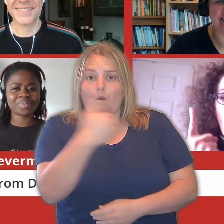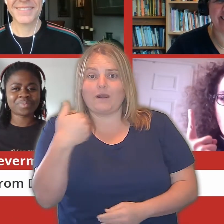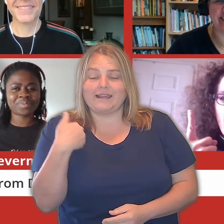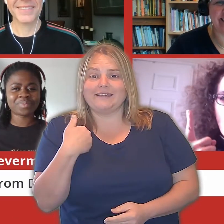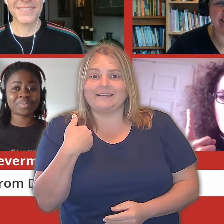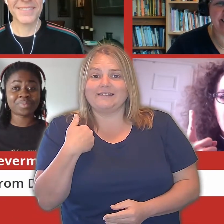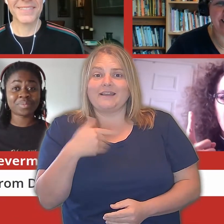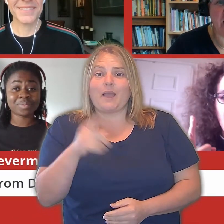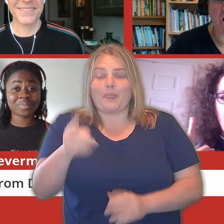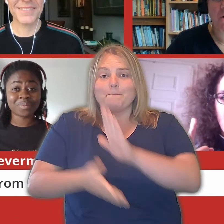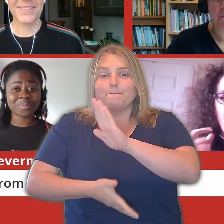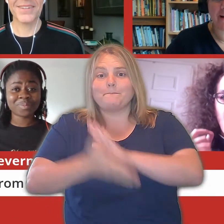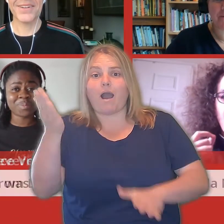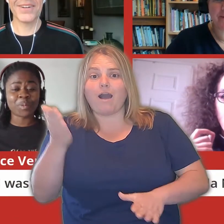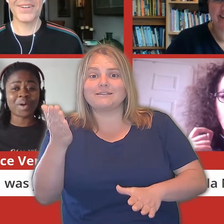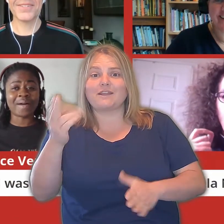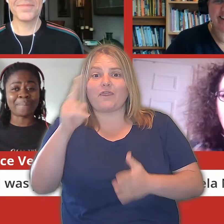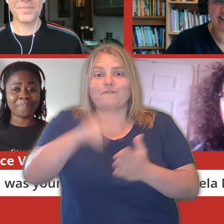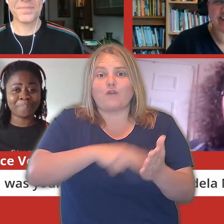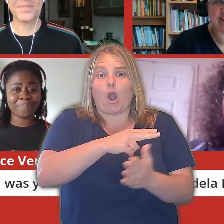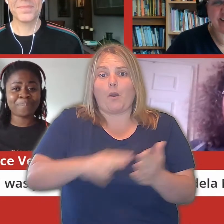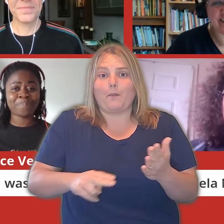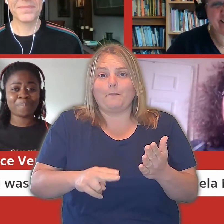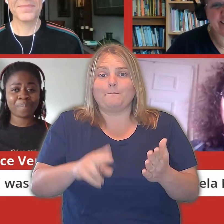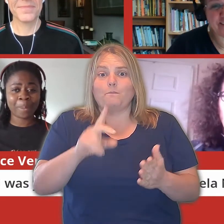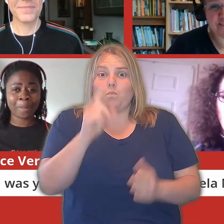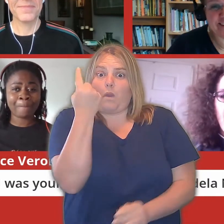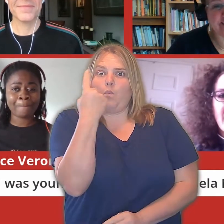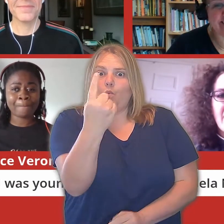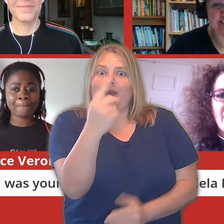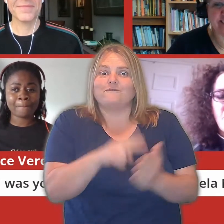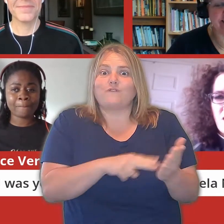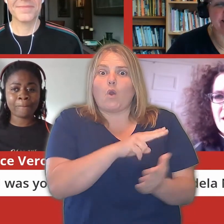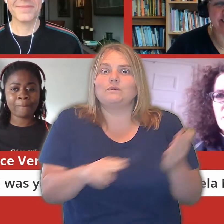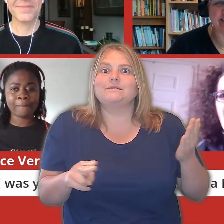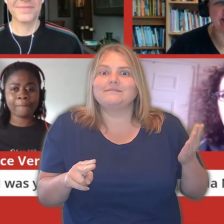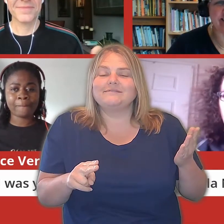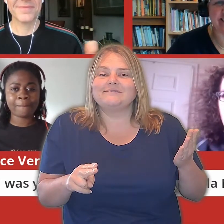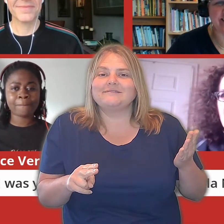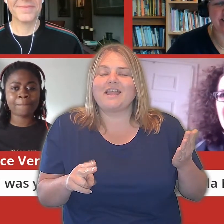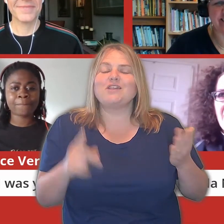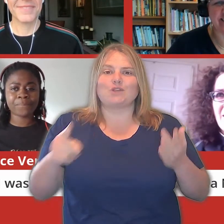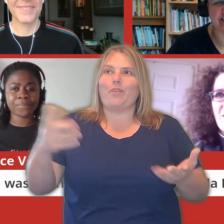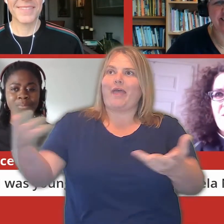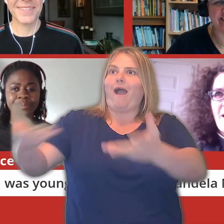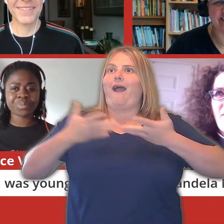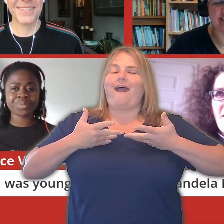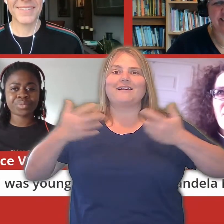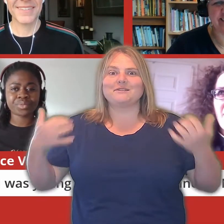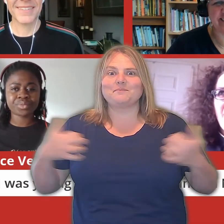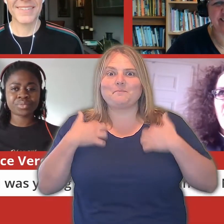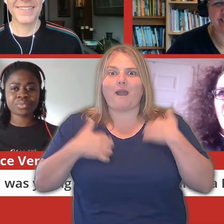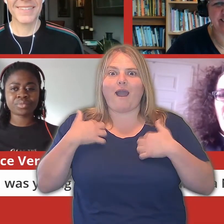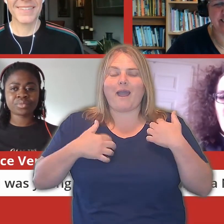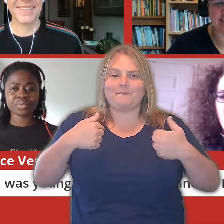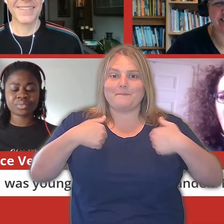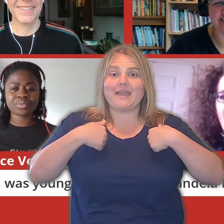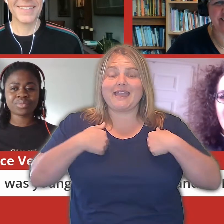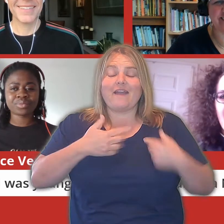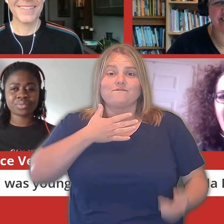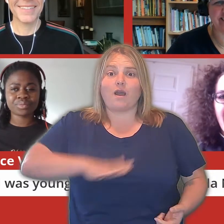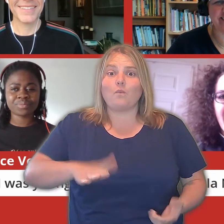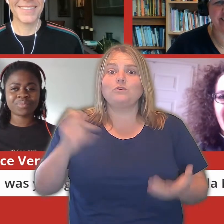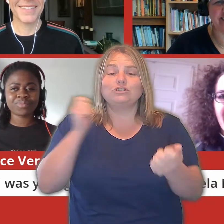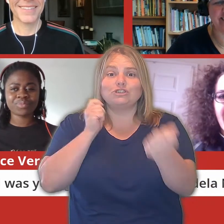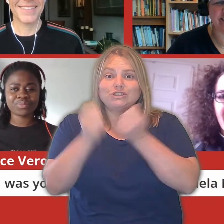vote by one vote. I know. And it was all because of Susan B. Anthony. So she inspires me to, like, if I want